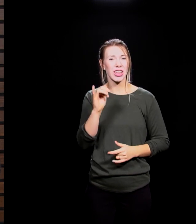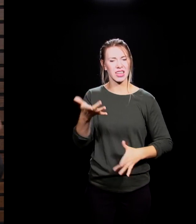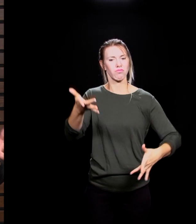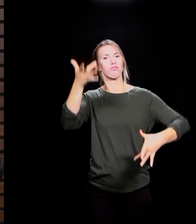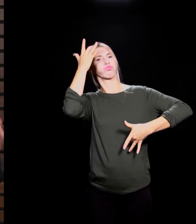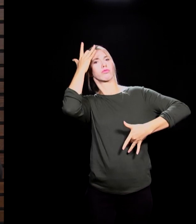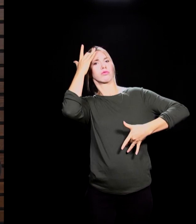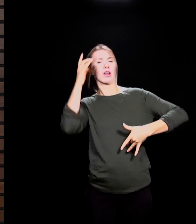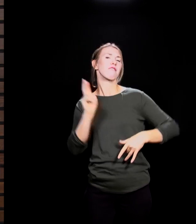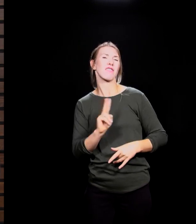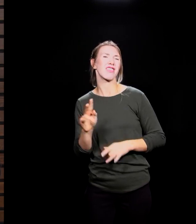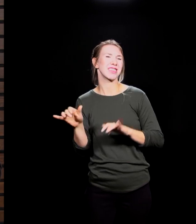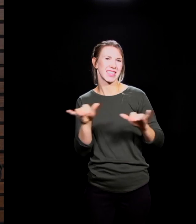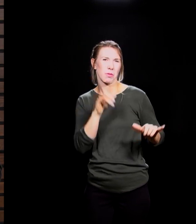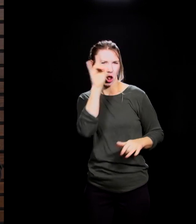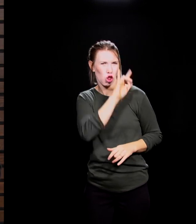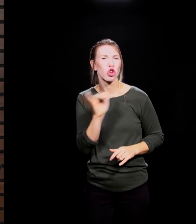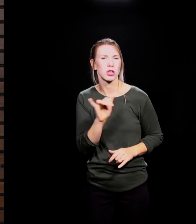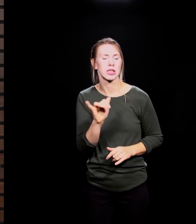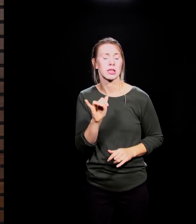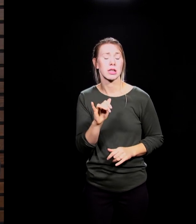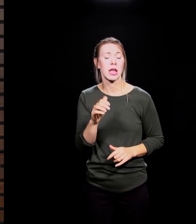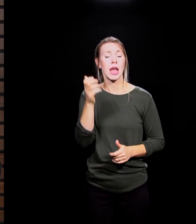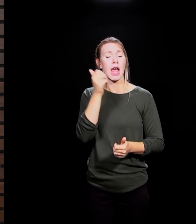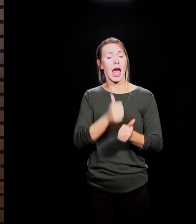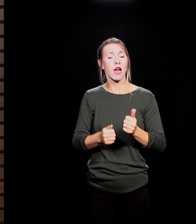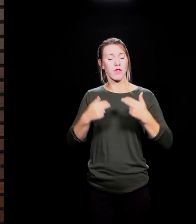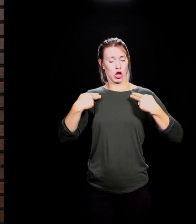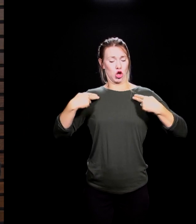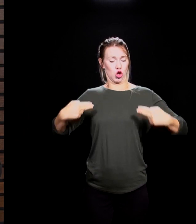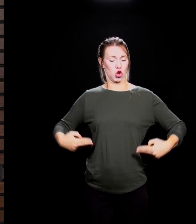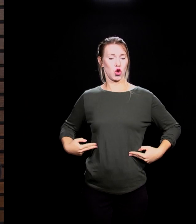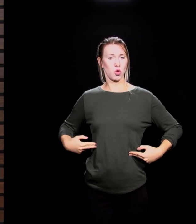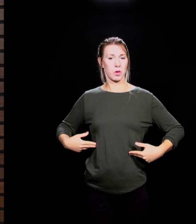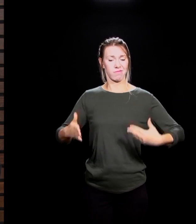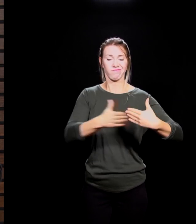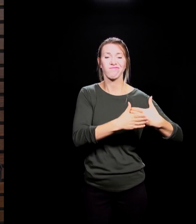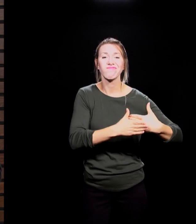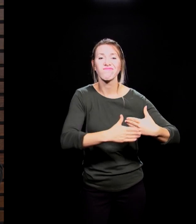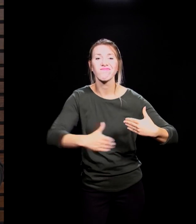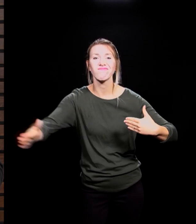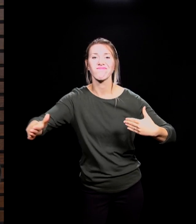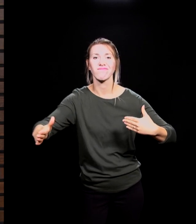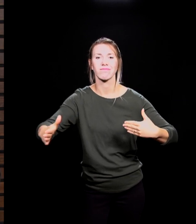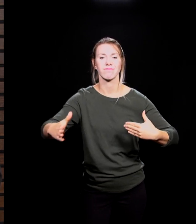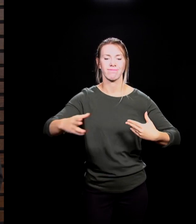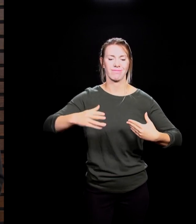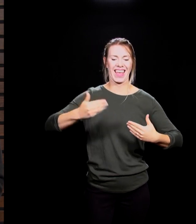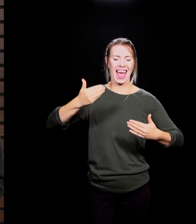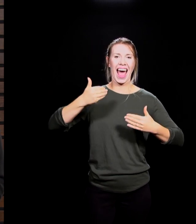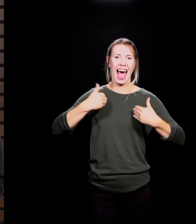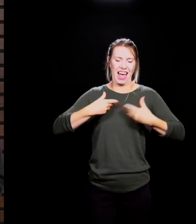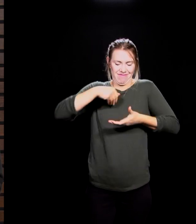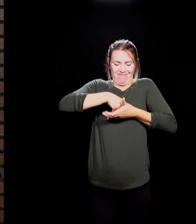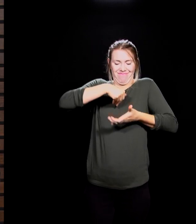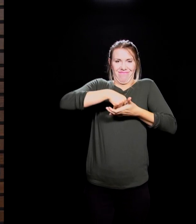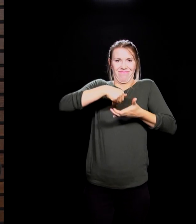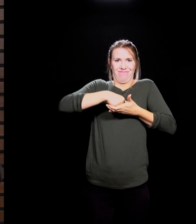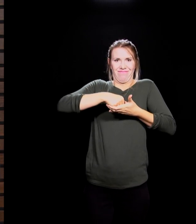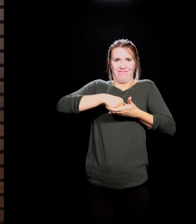Every human being following Adam and Eve receives a sin nature. We receive separation from God. We're born sinners. We